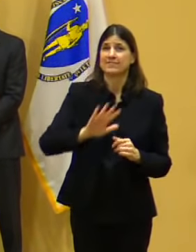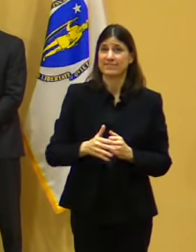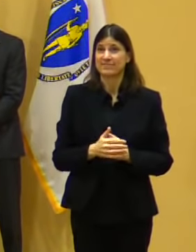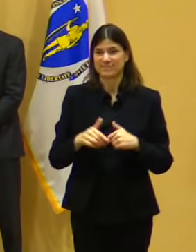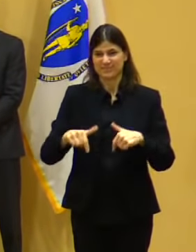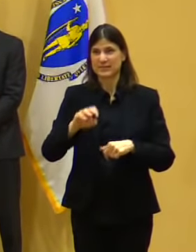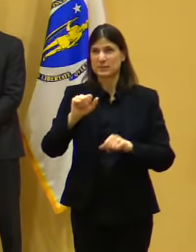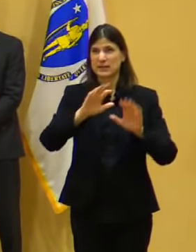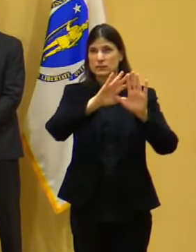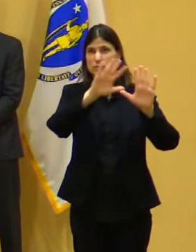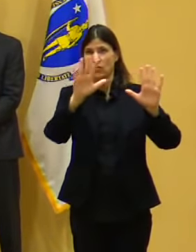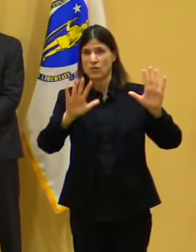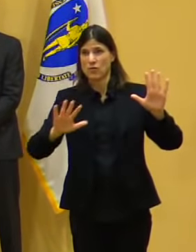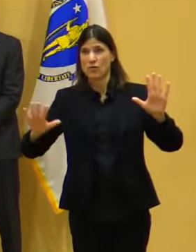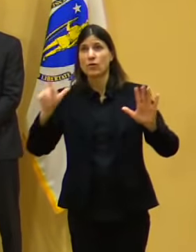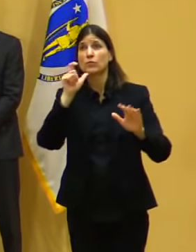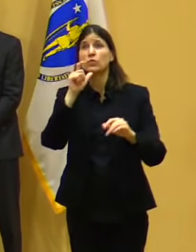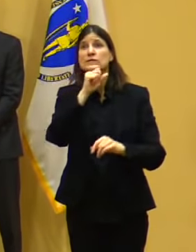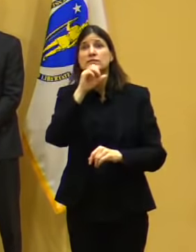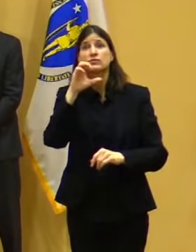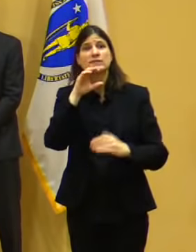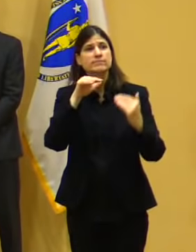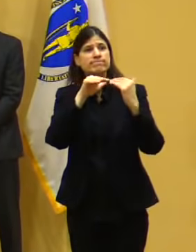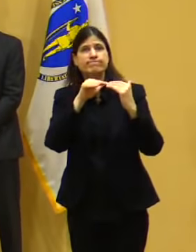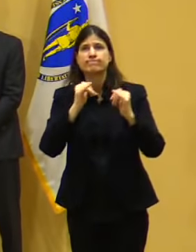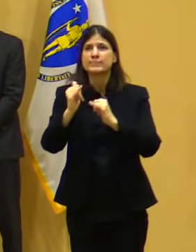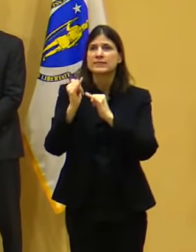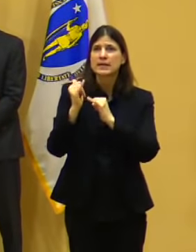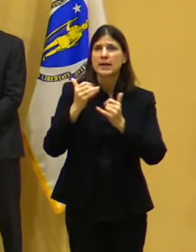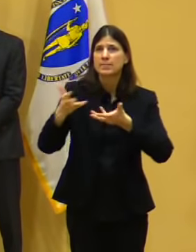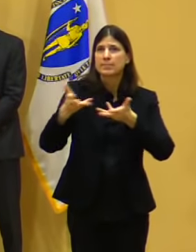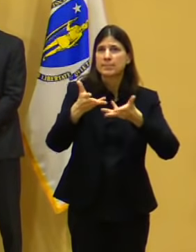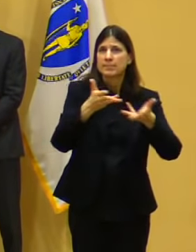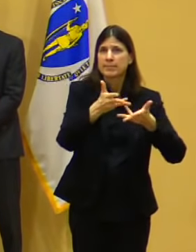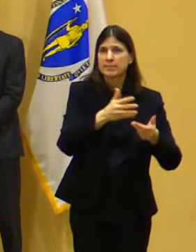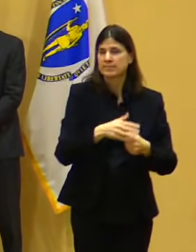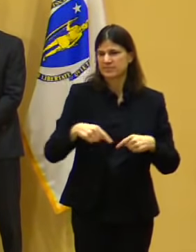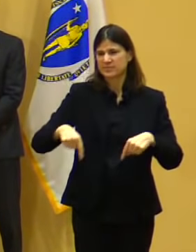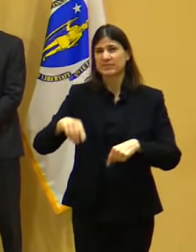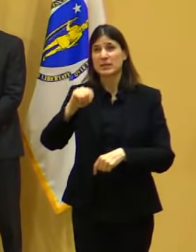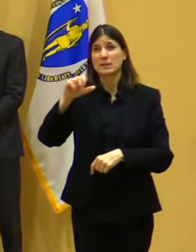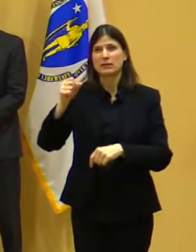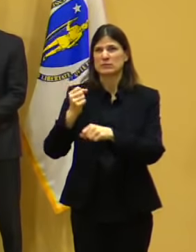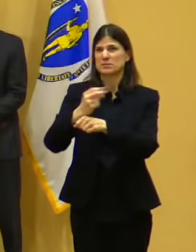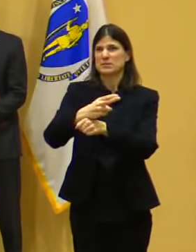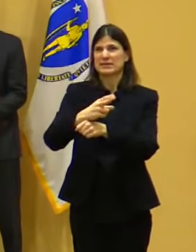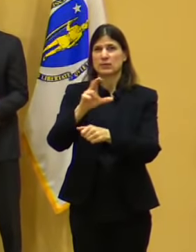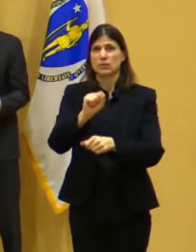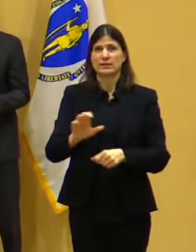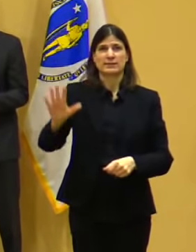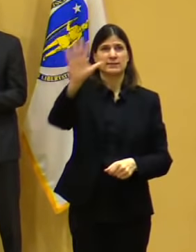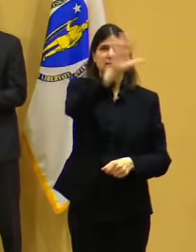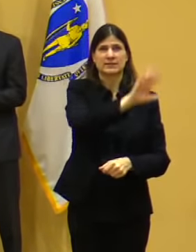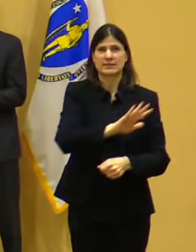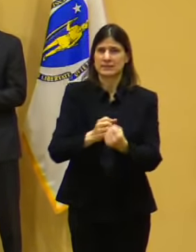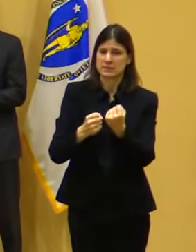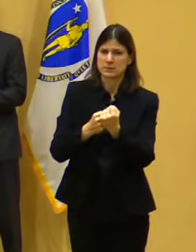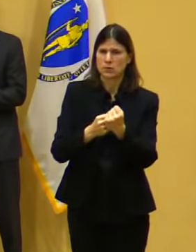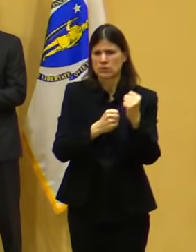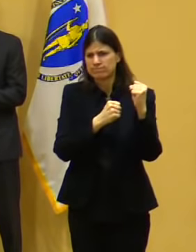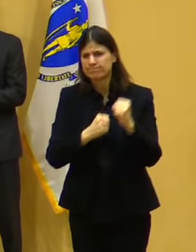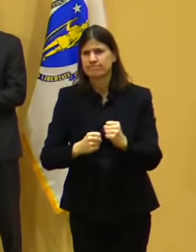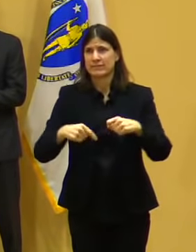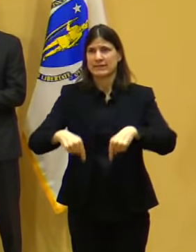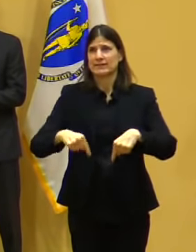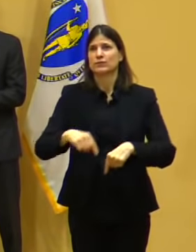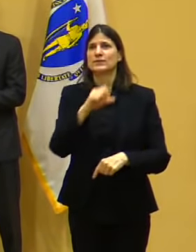Massachusetts is really far beyond most states in our country that have resources for the seniors in the Commonwealth. And